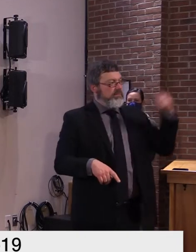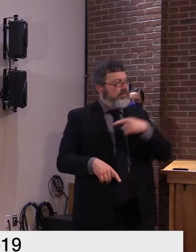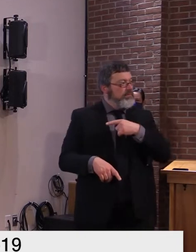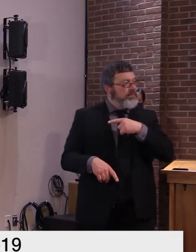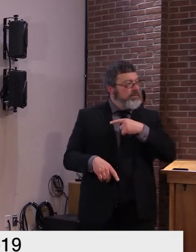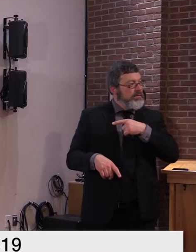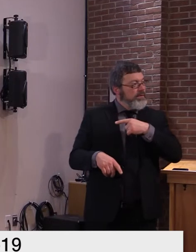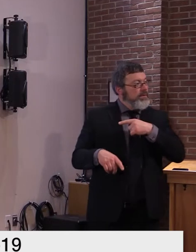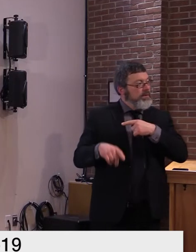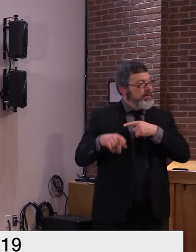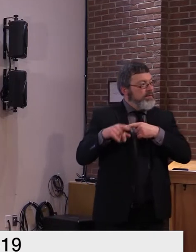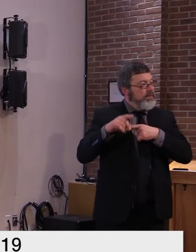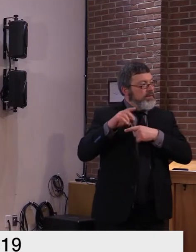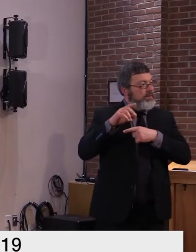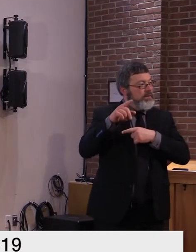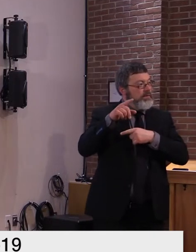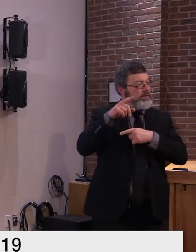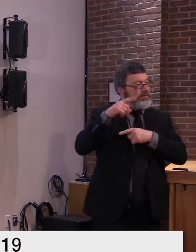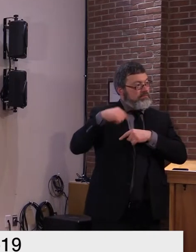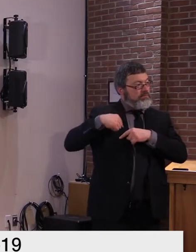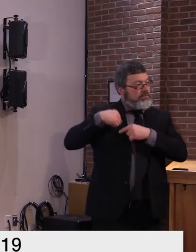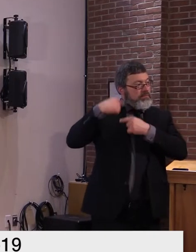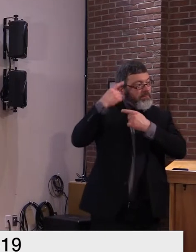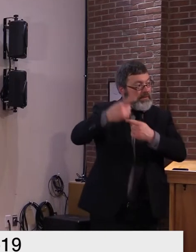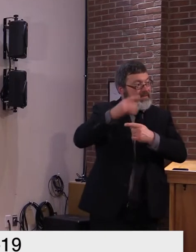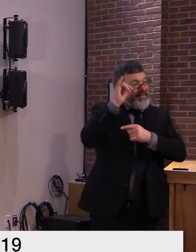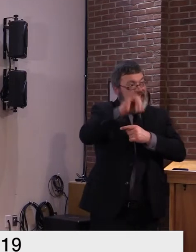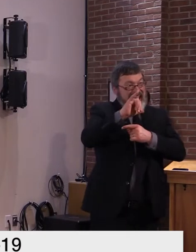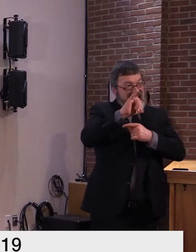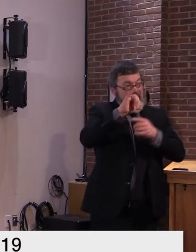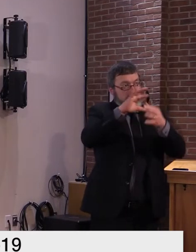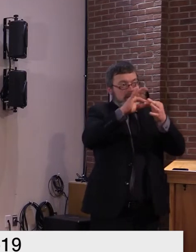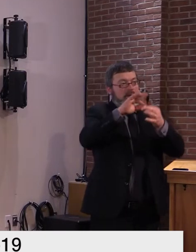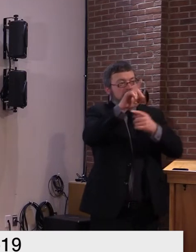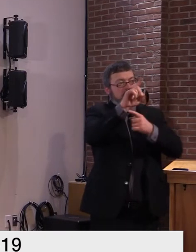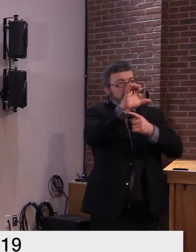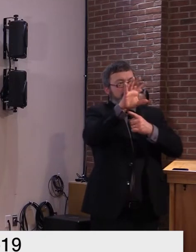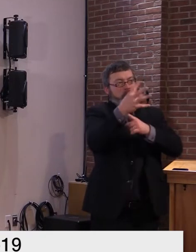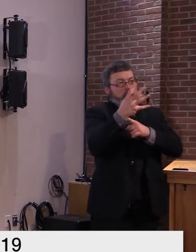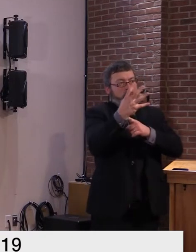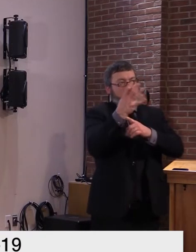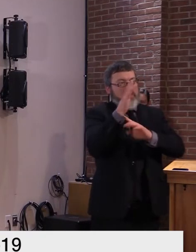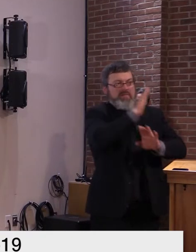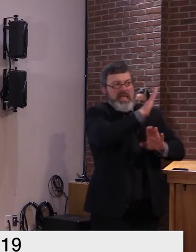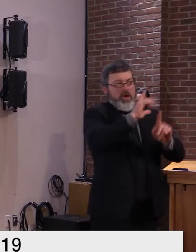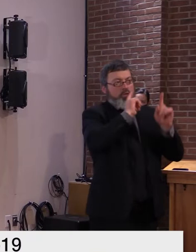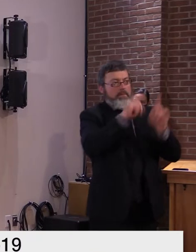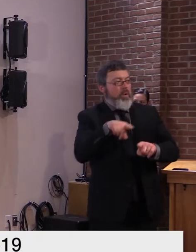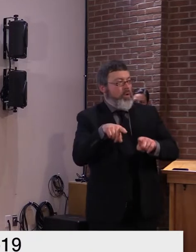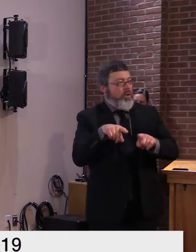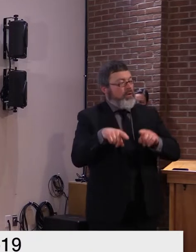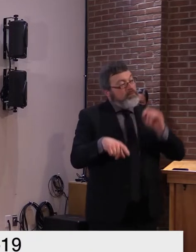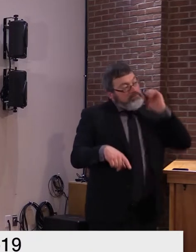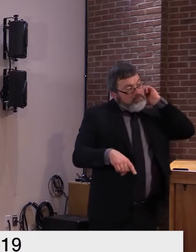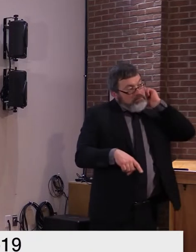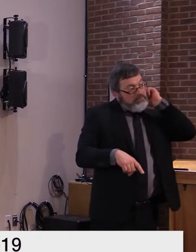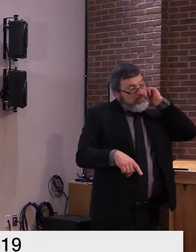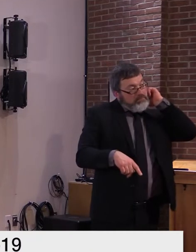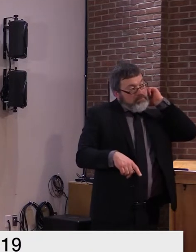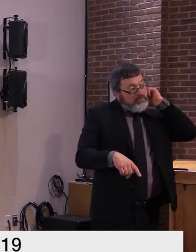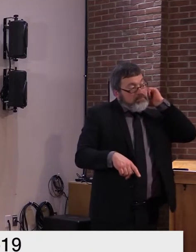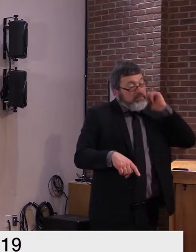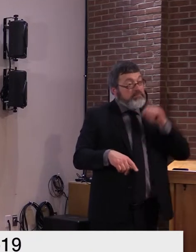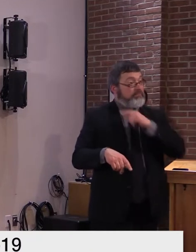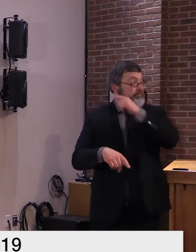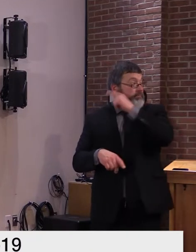colder weather more time spent indoors the holiday season and silent spread of disease leading